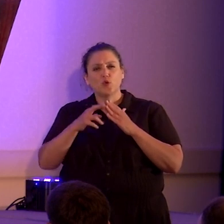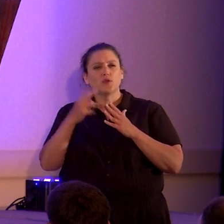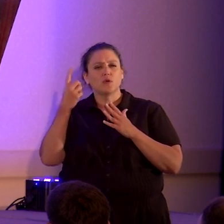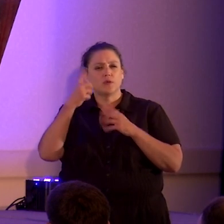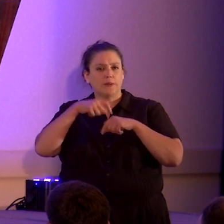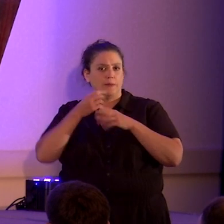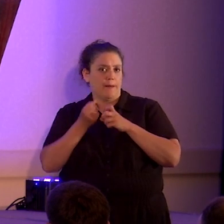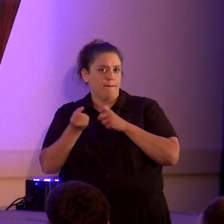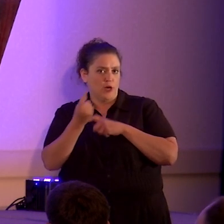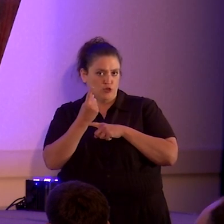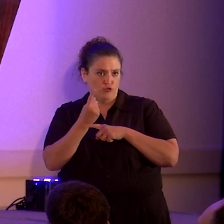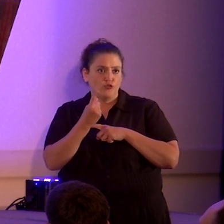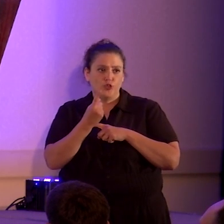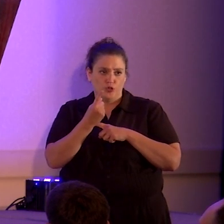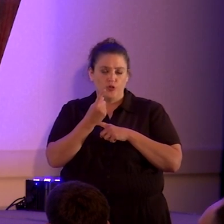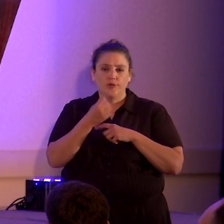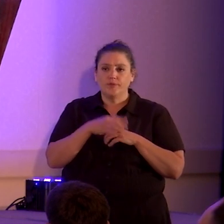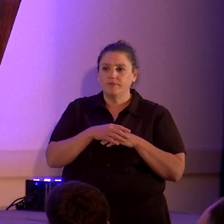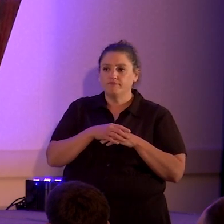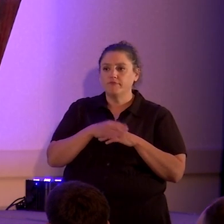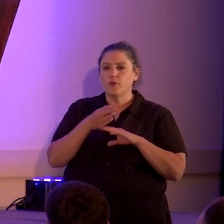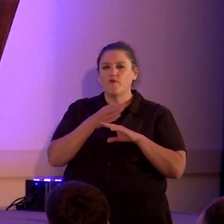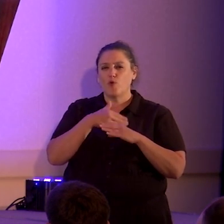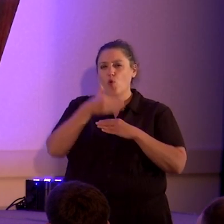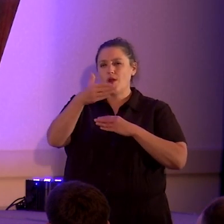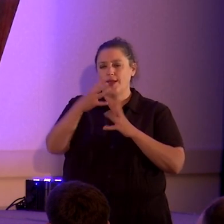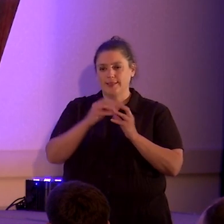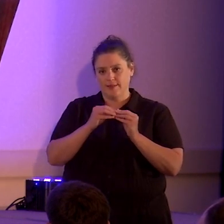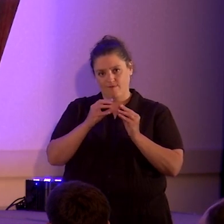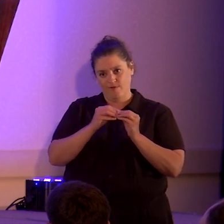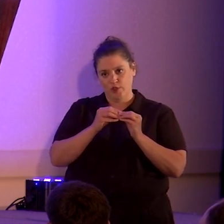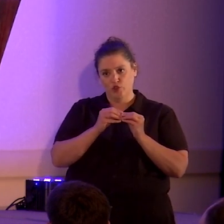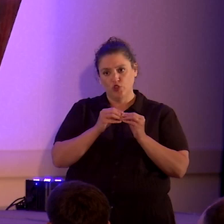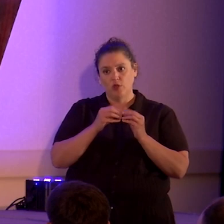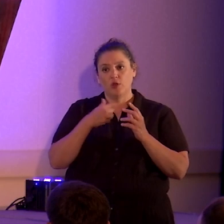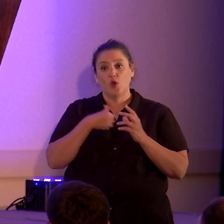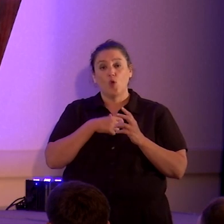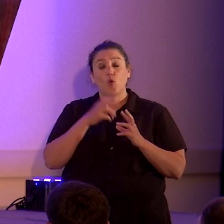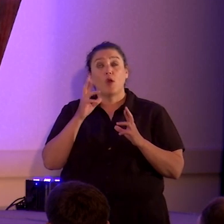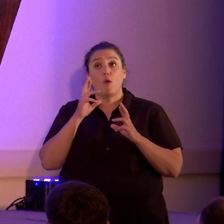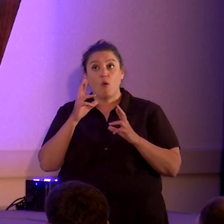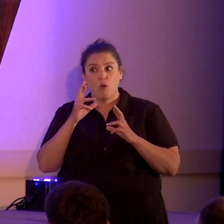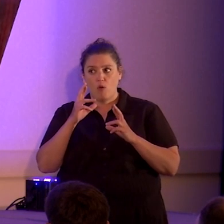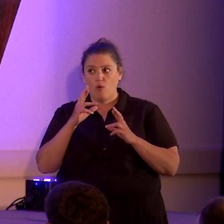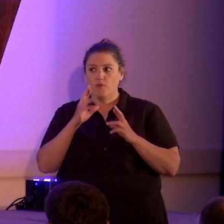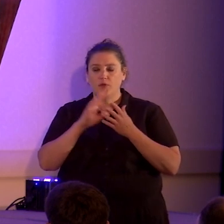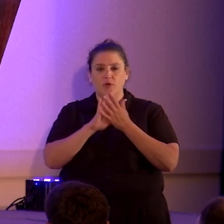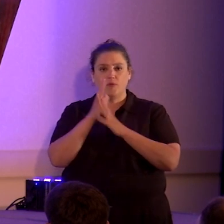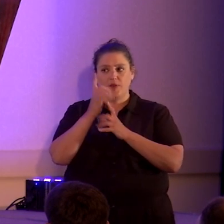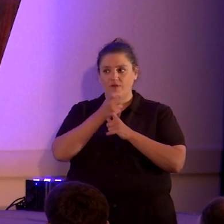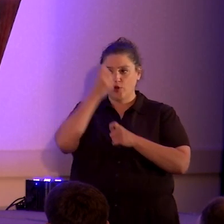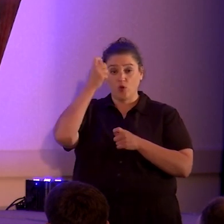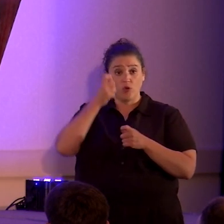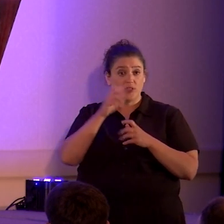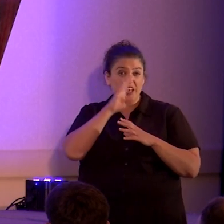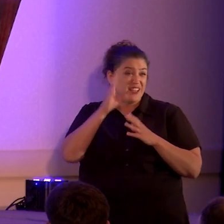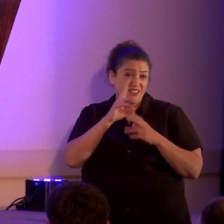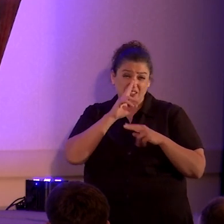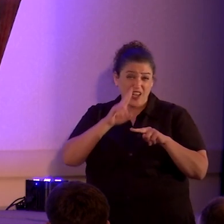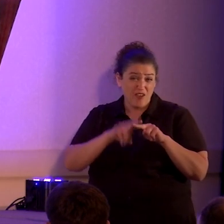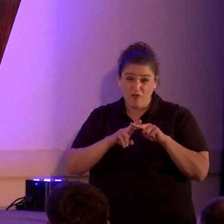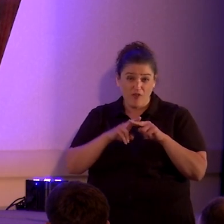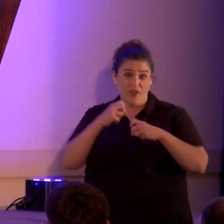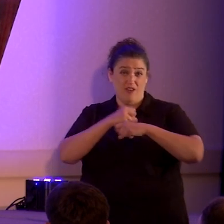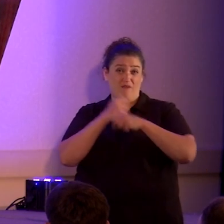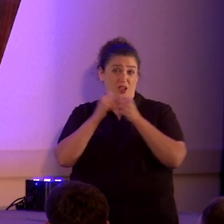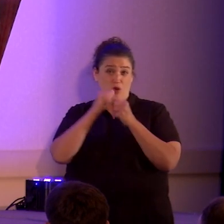next convention. And we hope to emerge victorious. It's no fun ever going up against